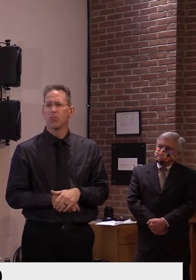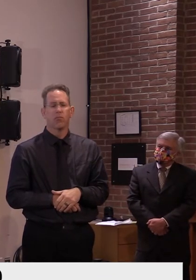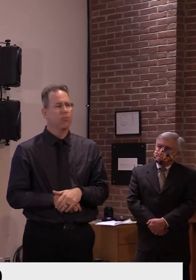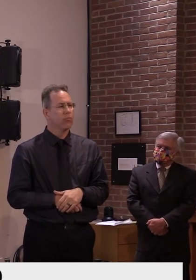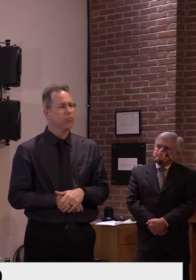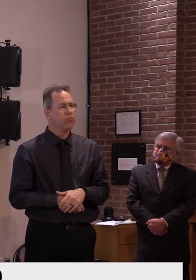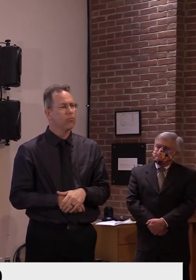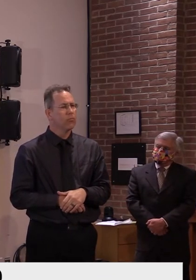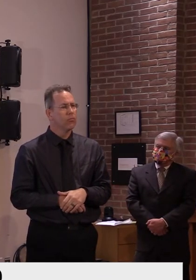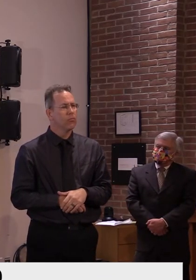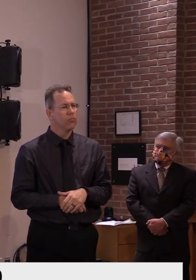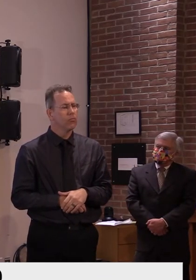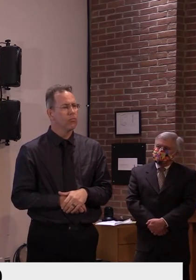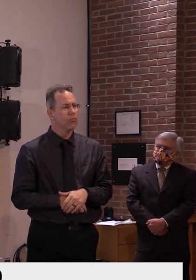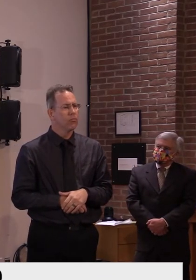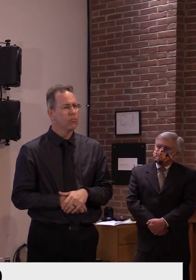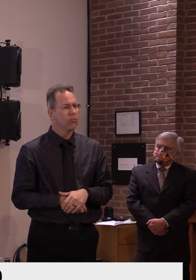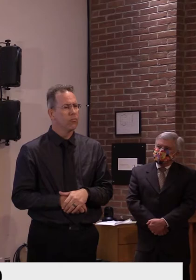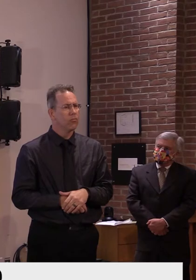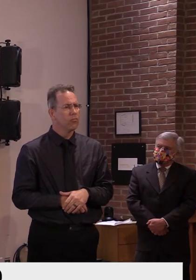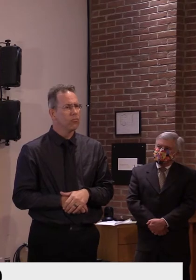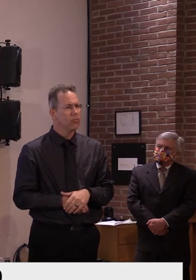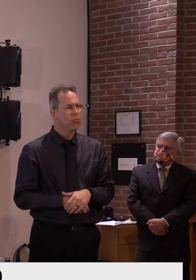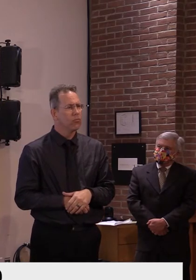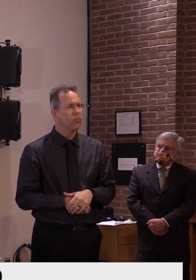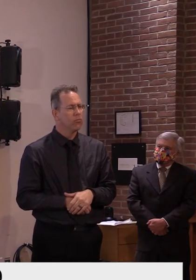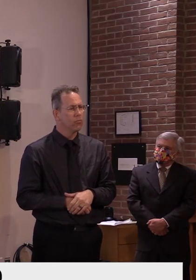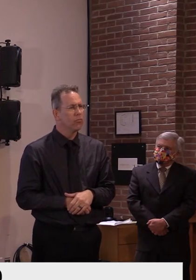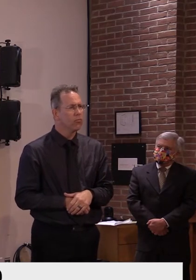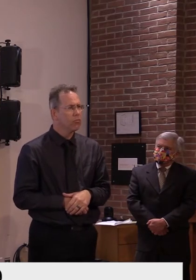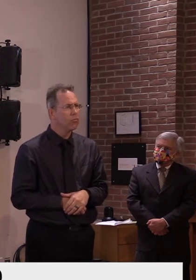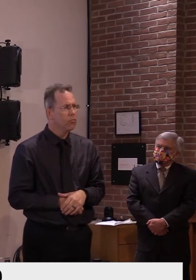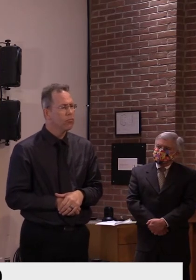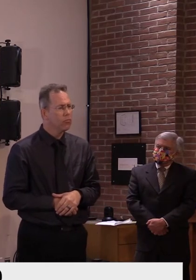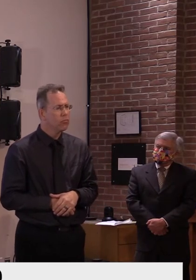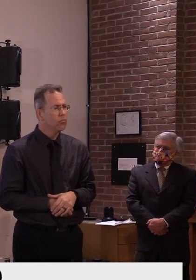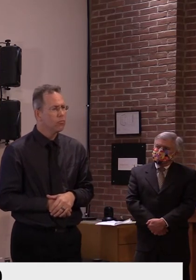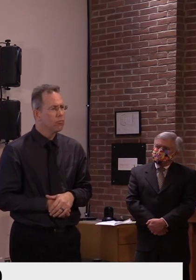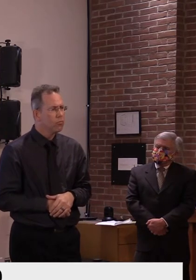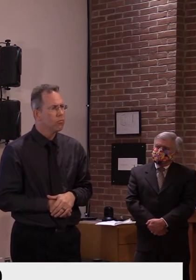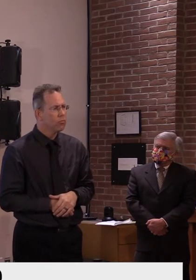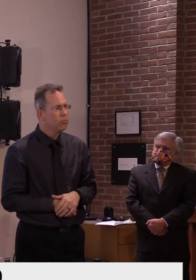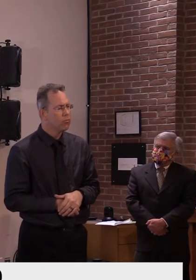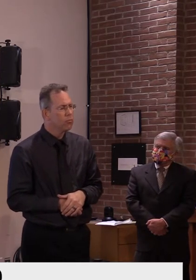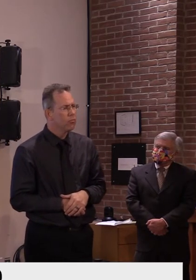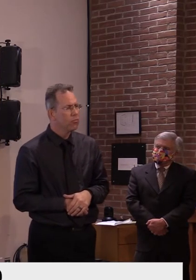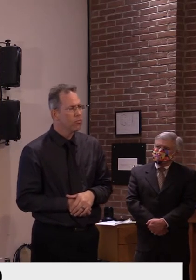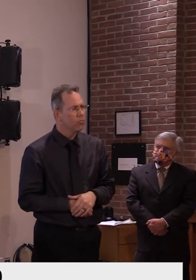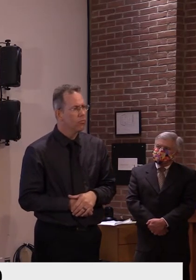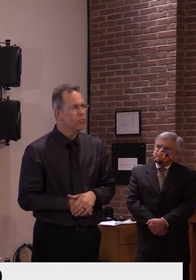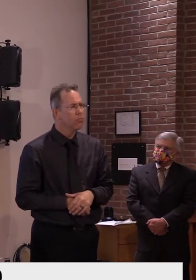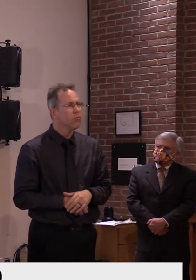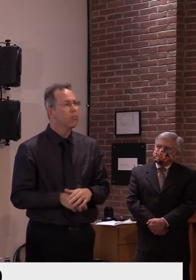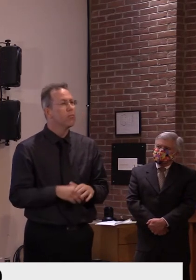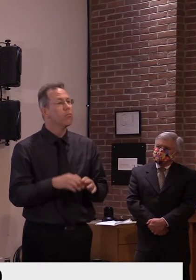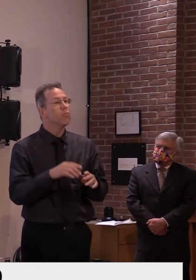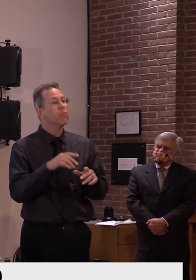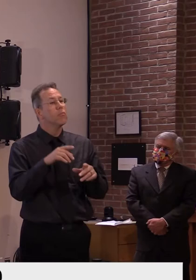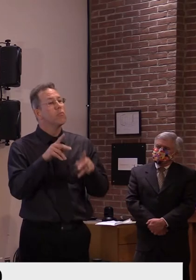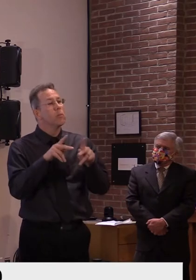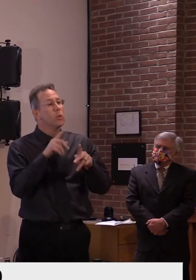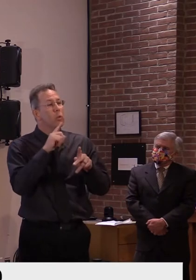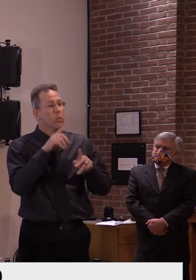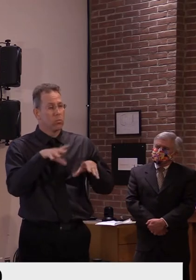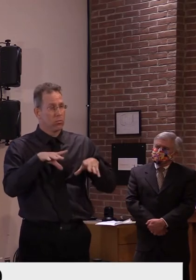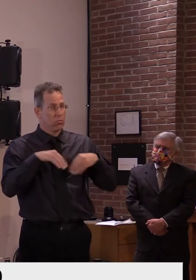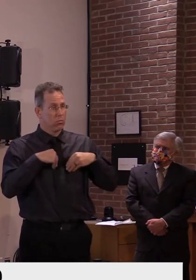we have the counts of people who are at their school or place of work while infectious. And